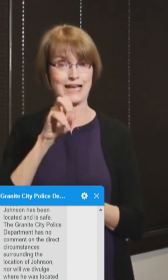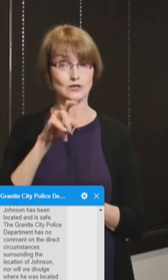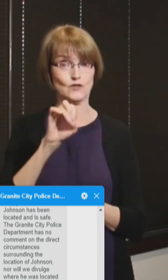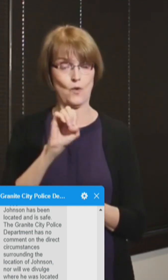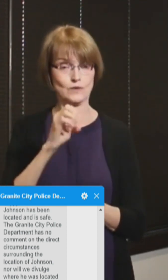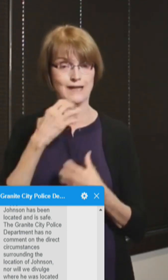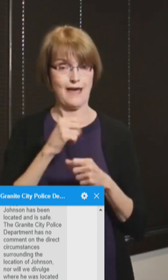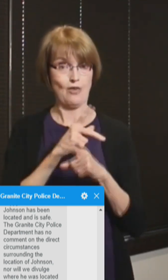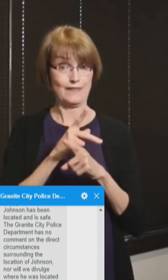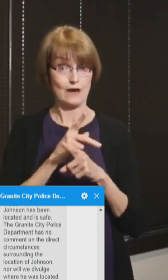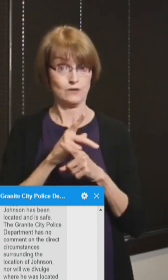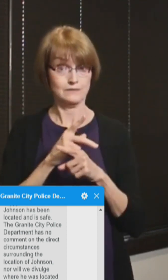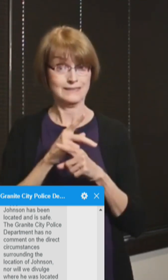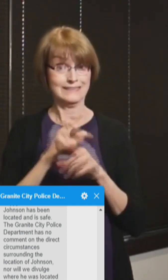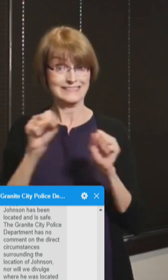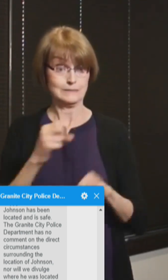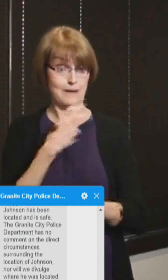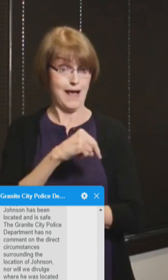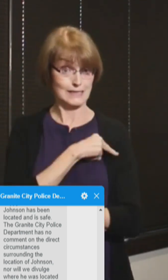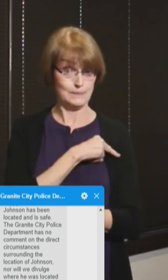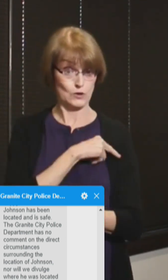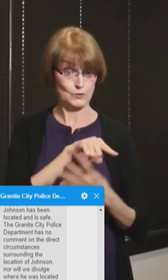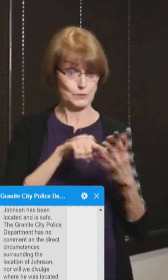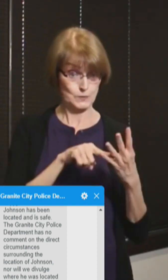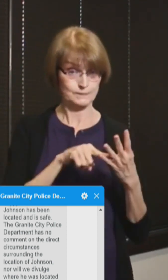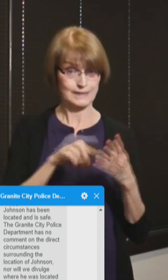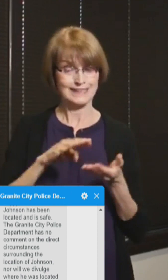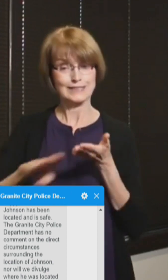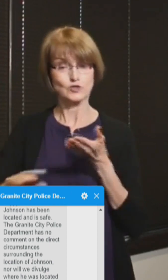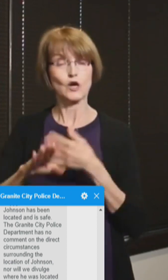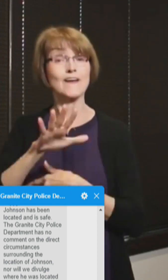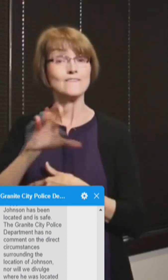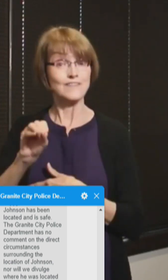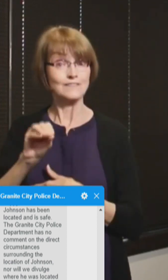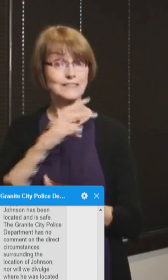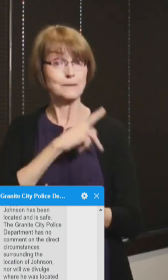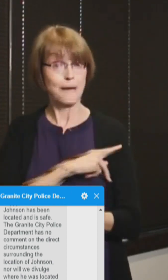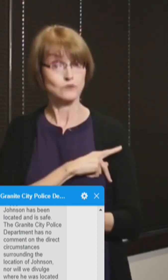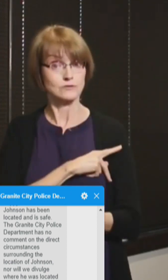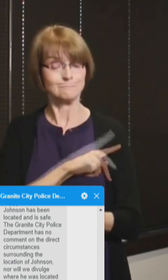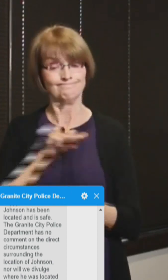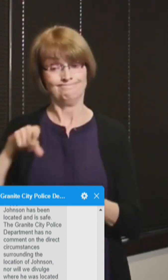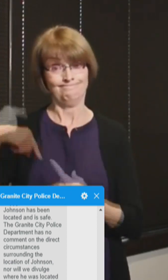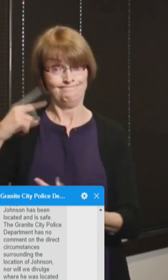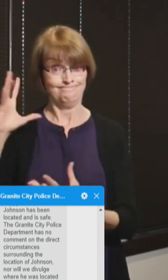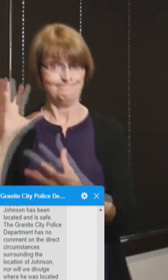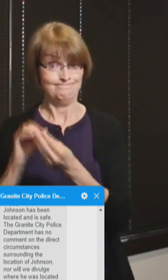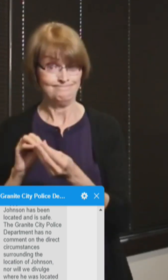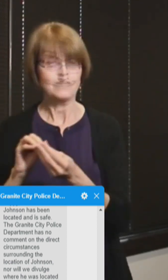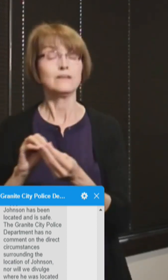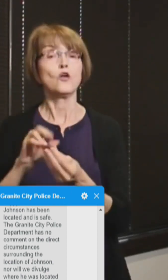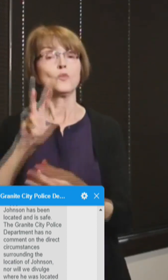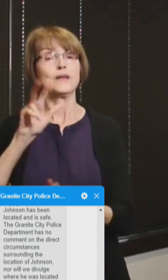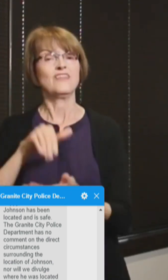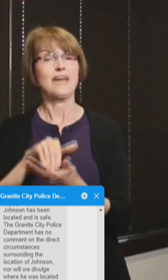healthcare systems discharged 50 COVID patients, bringing our cumulative total to 3